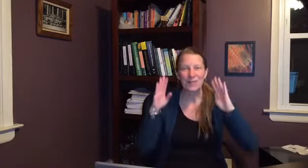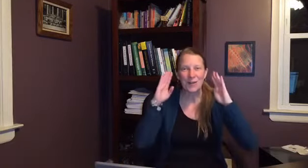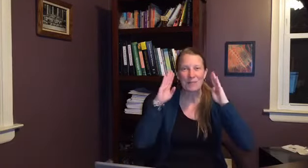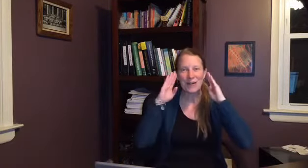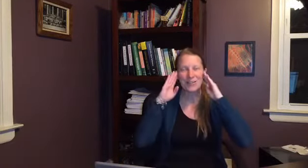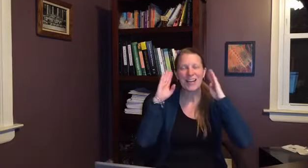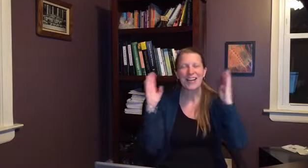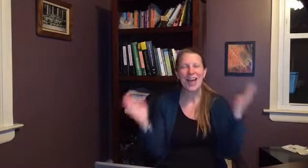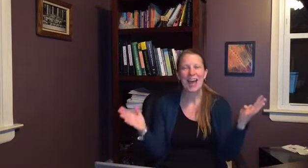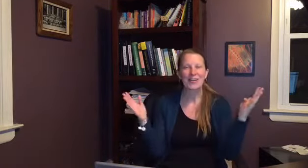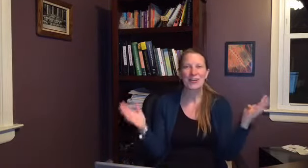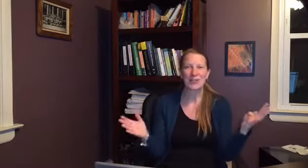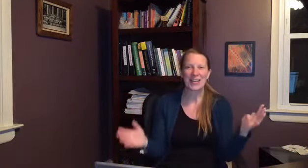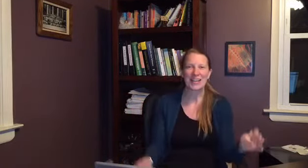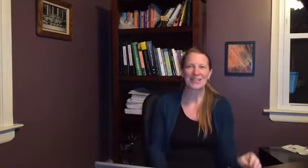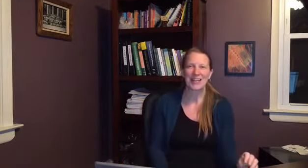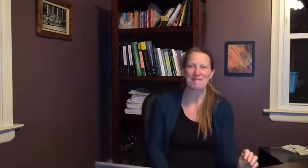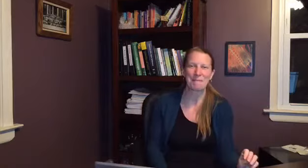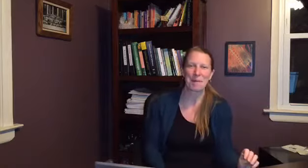very much and have a great evening bye